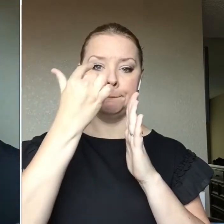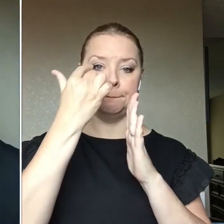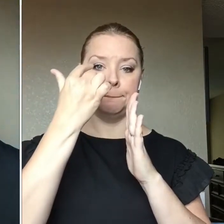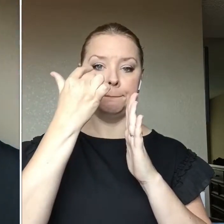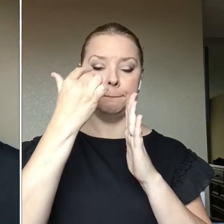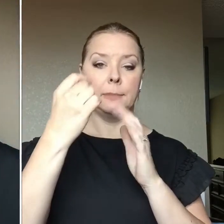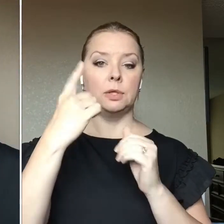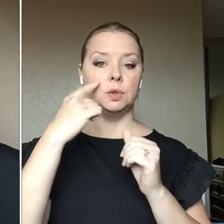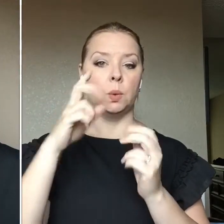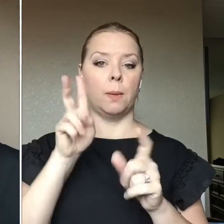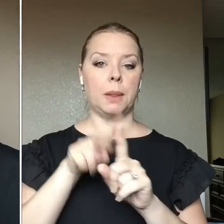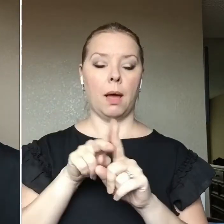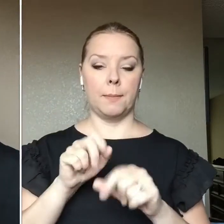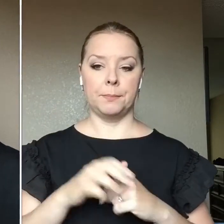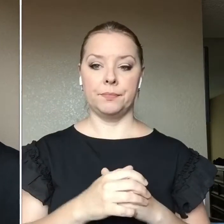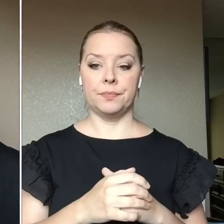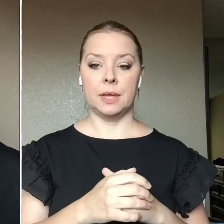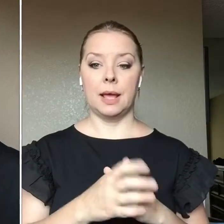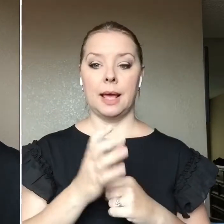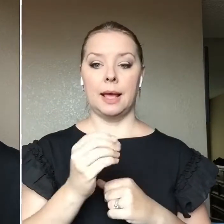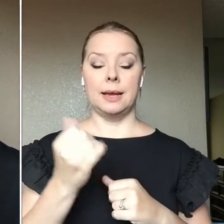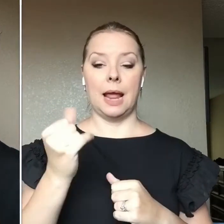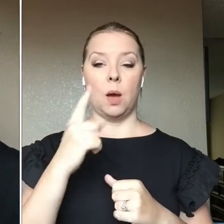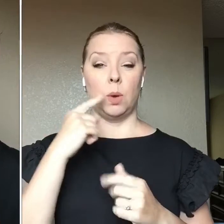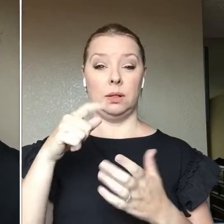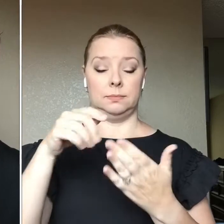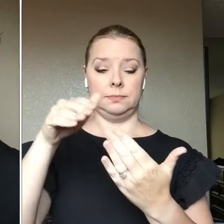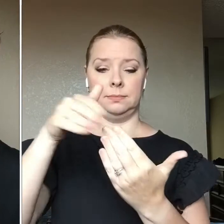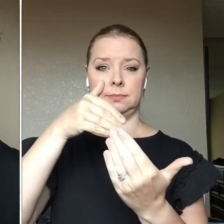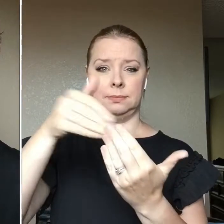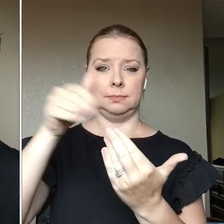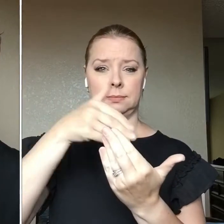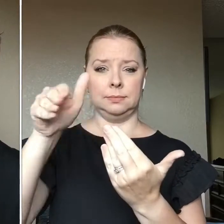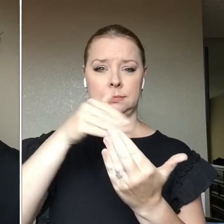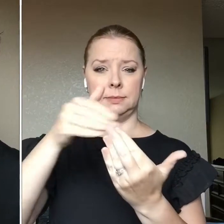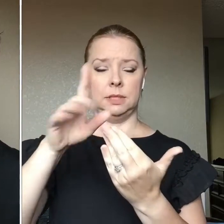So now actually I'm going to brush some of it off because I don't want to